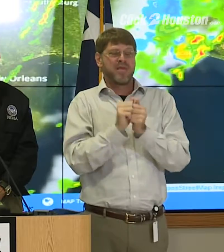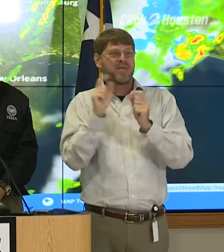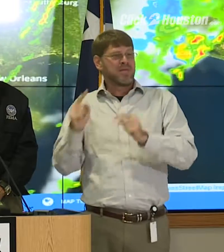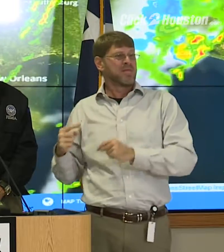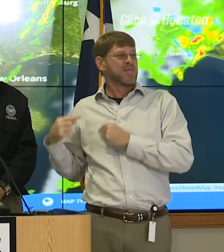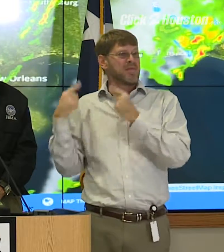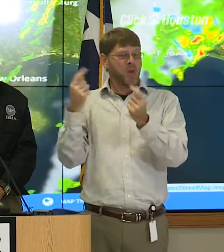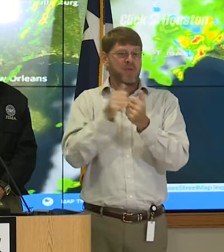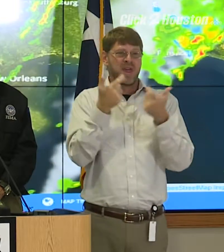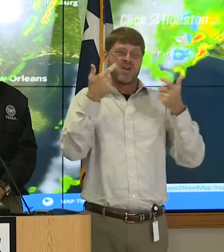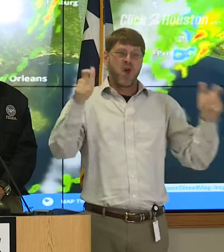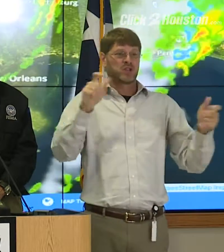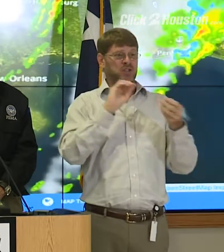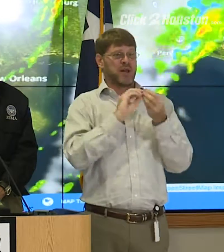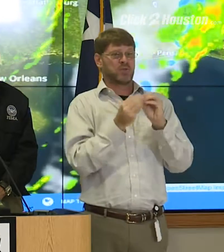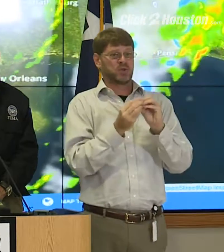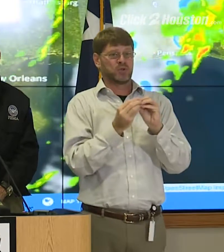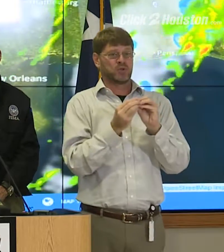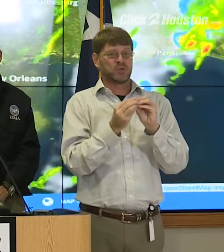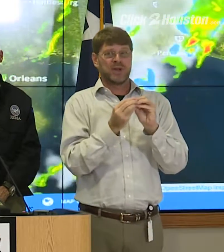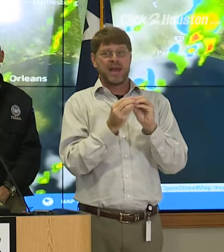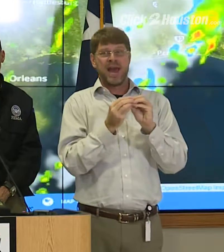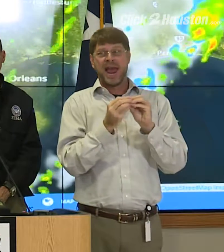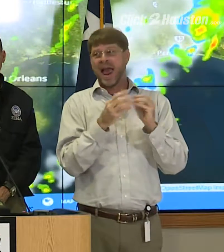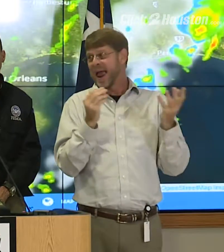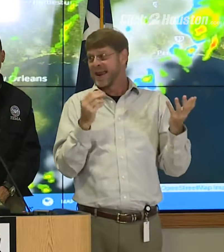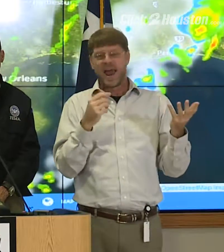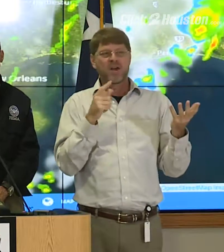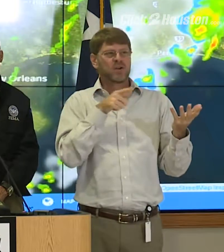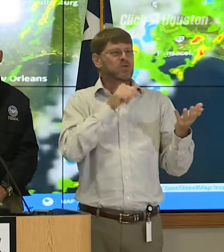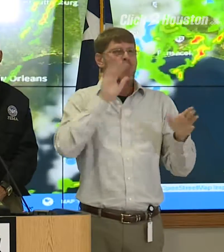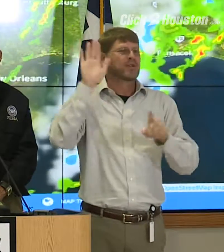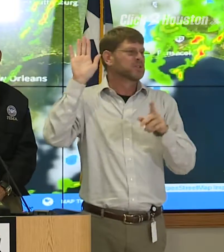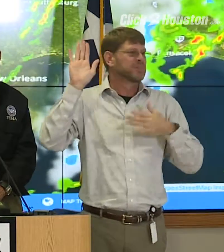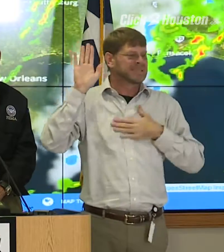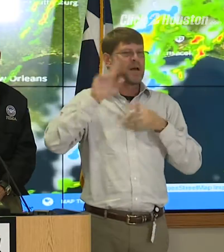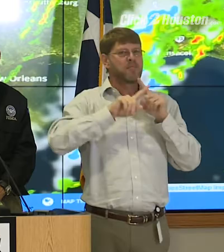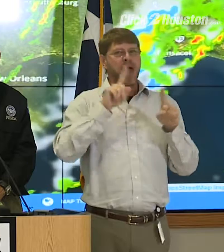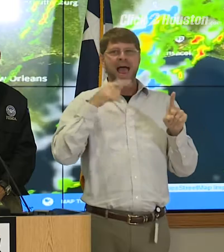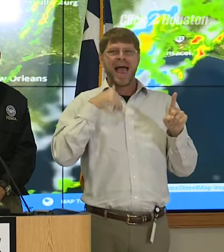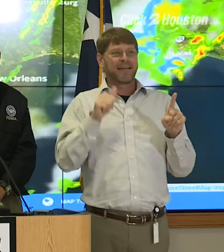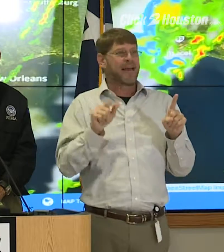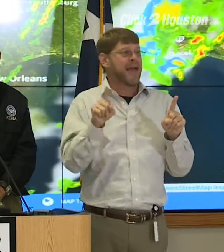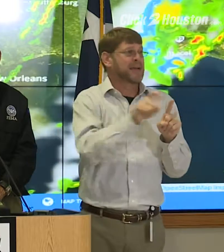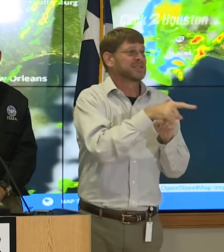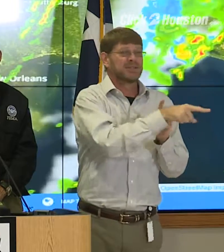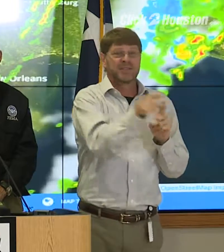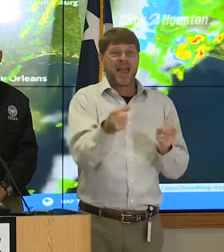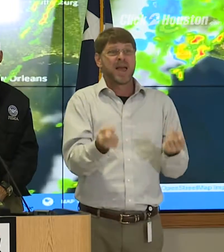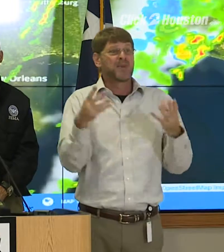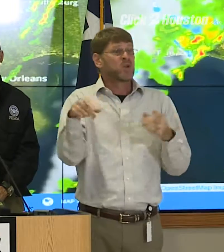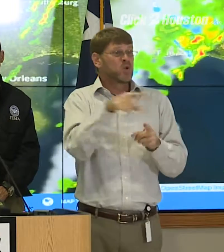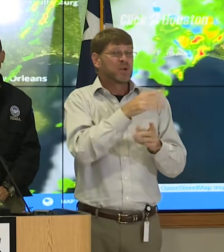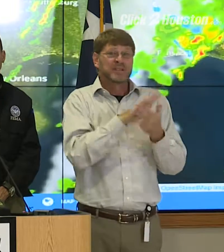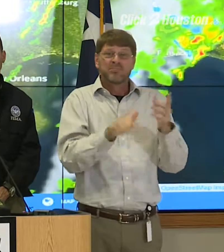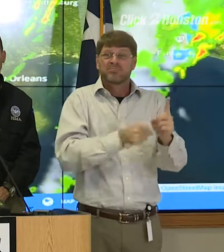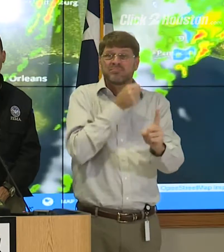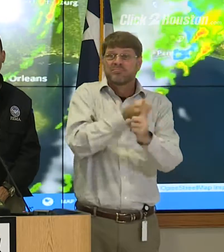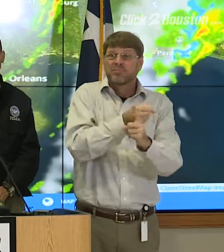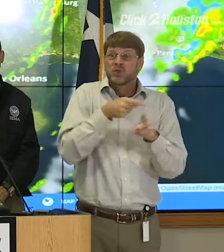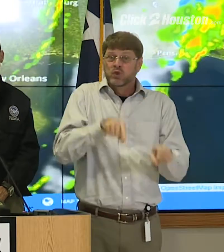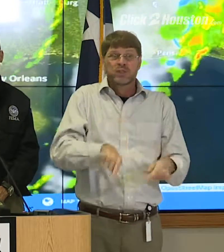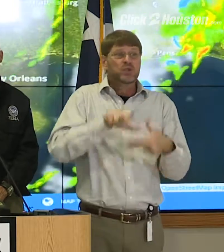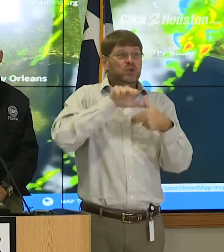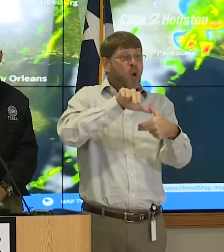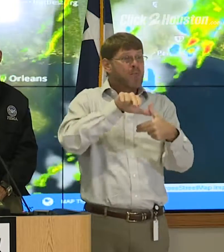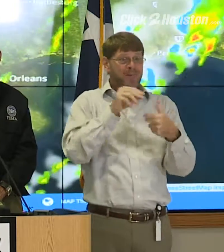terms of sheer numbers. If I could ask you and don't raise your hands, please. But you know, I could ask you in this room, how many of you had some damage during